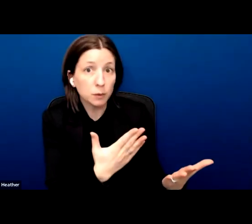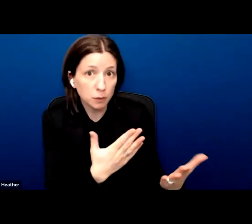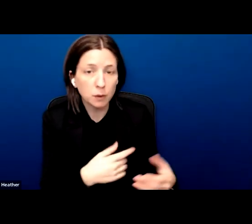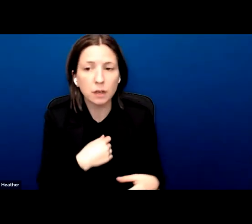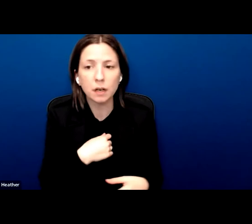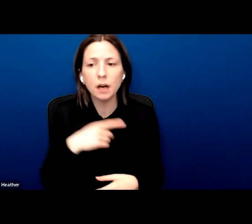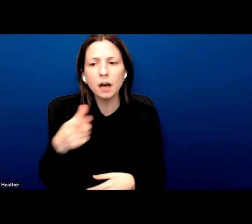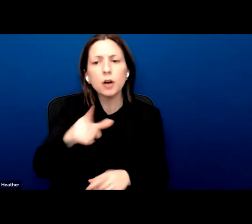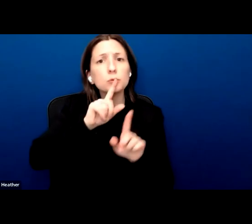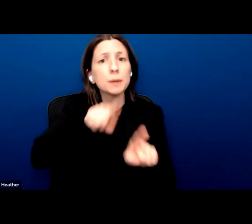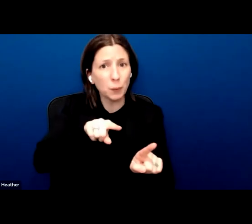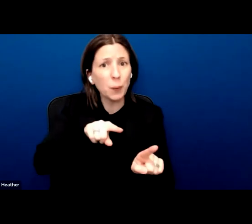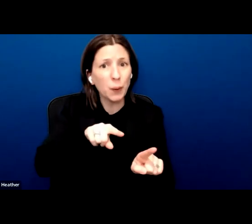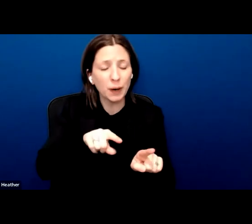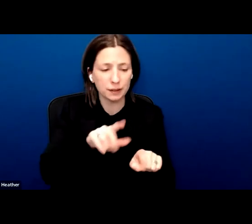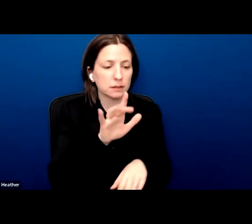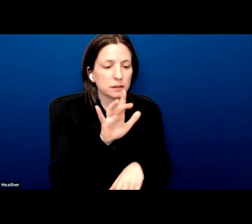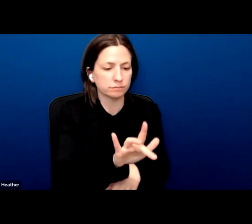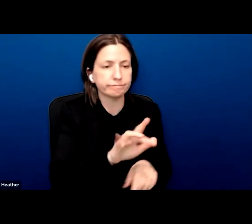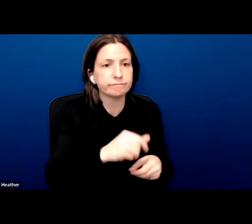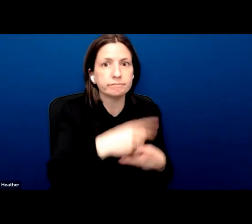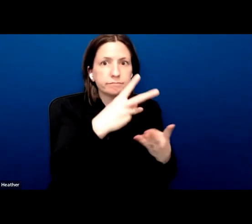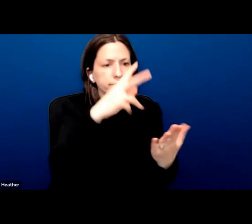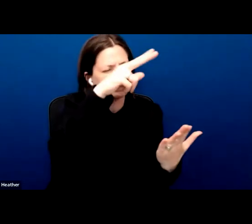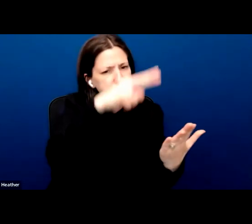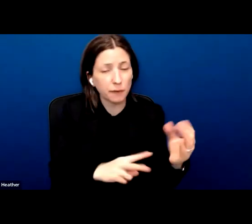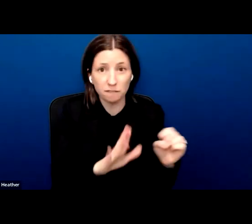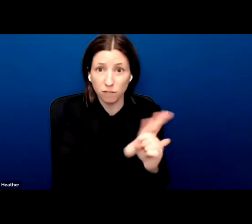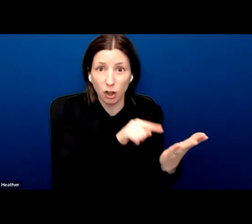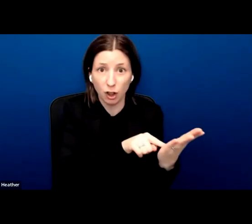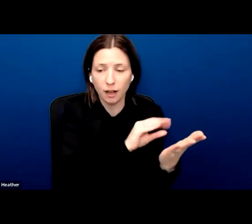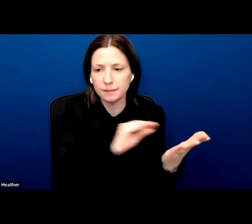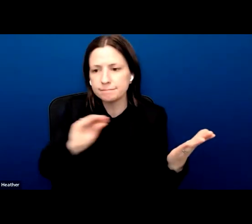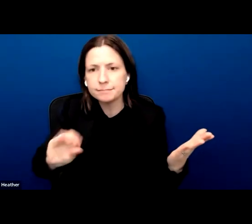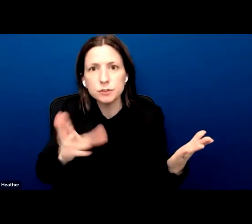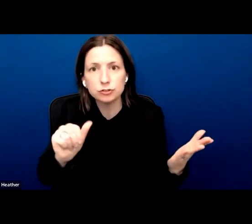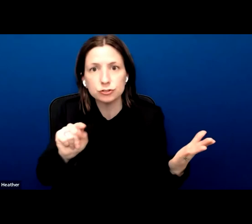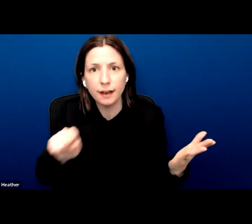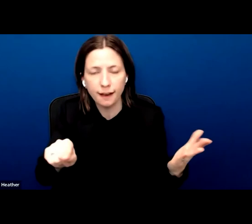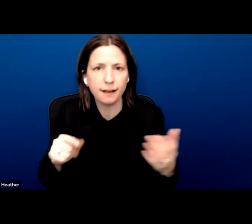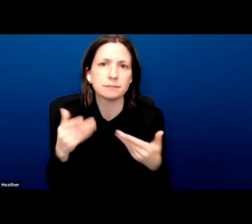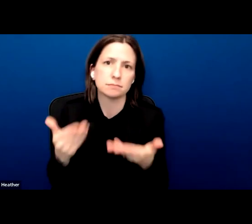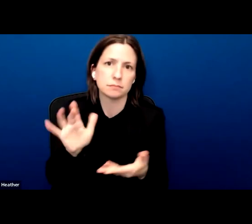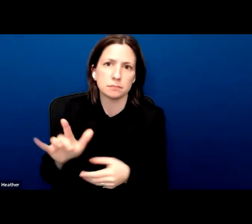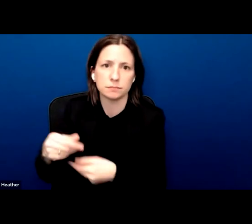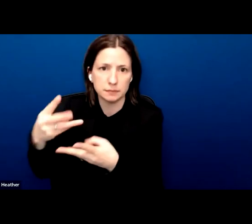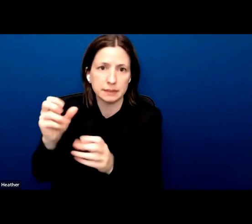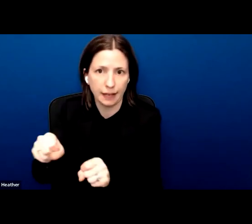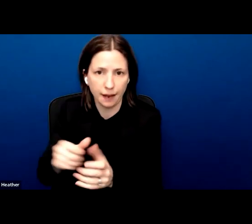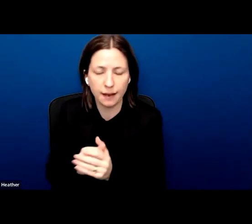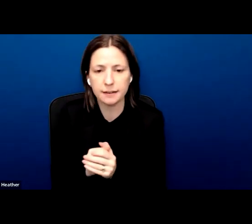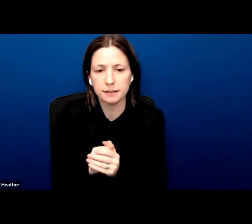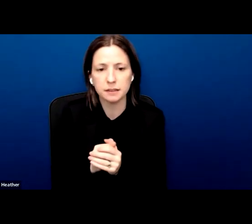for everyone to access it. For those that have just joined, we have simultaneous American Sign Language